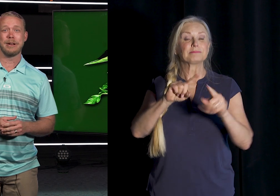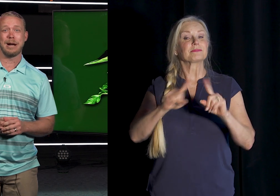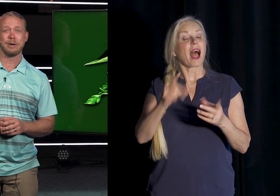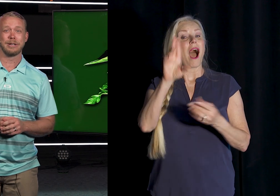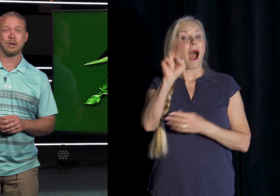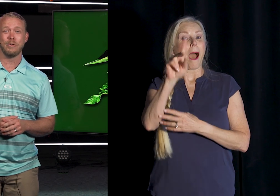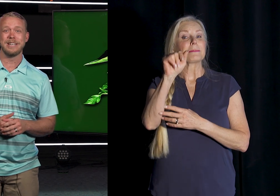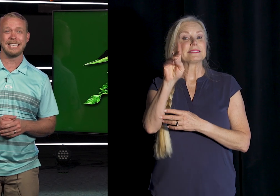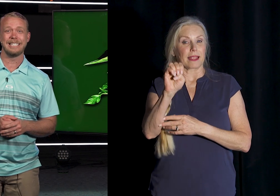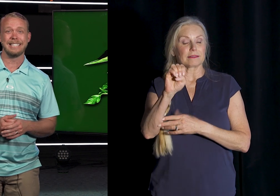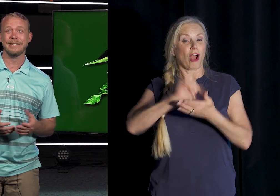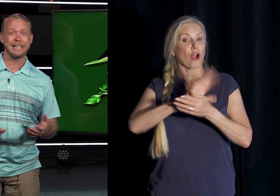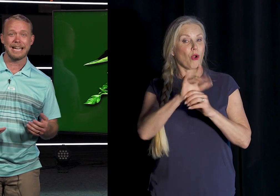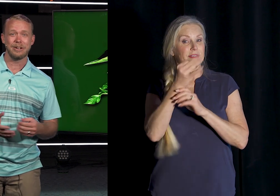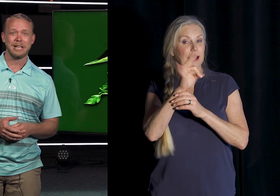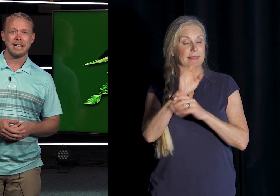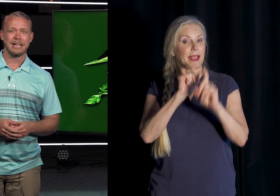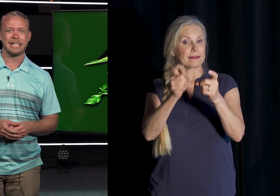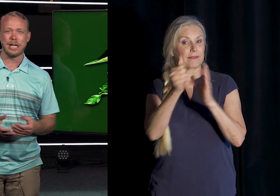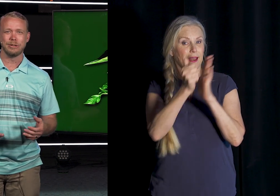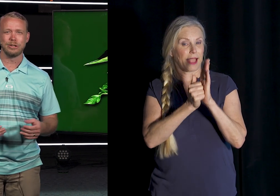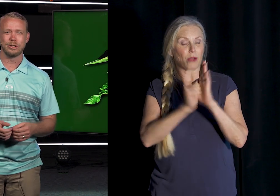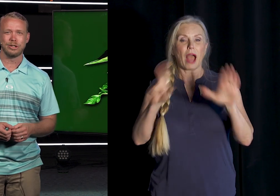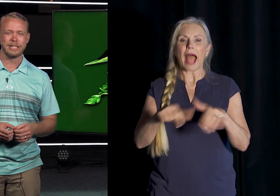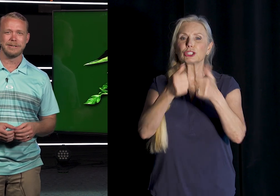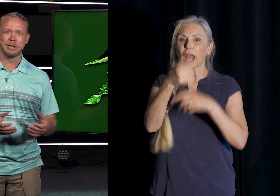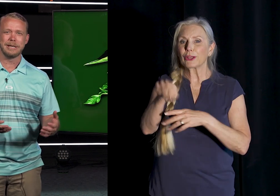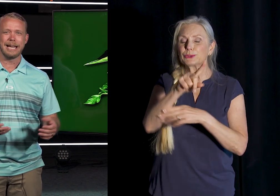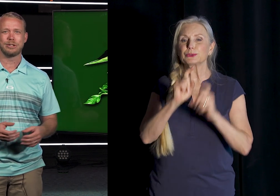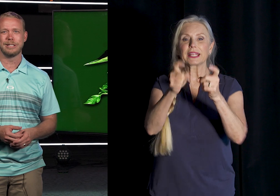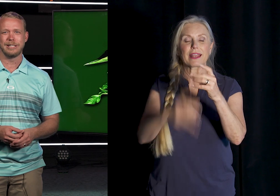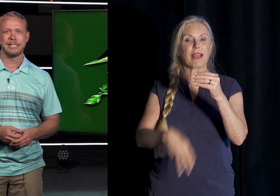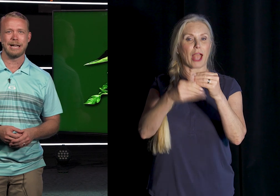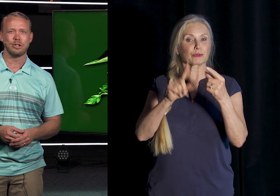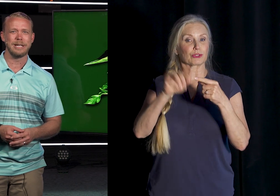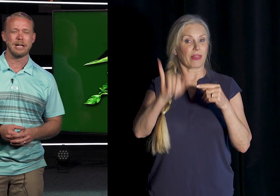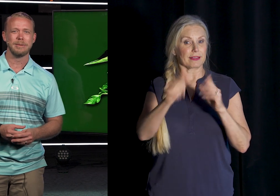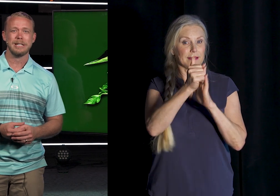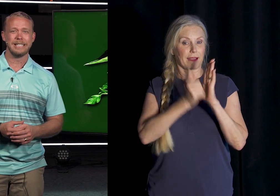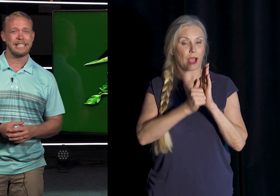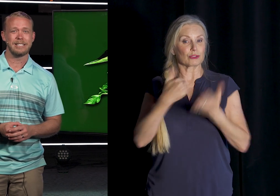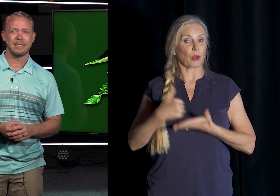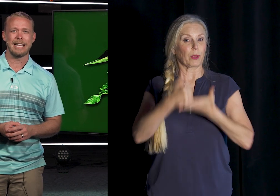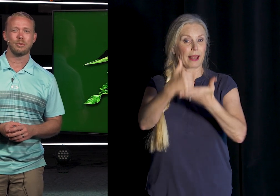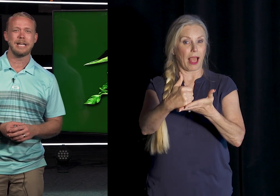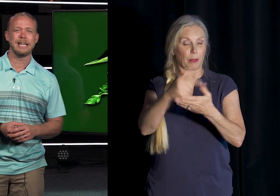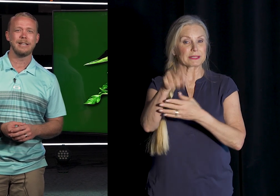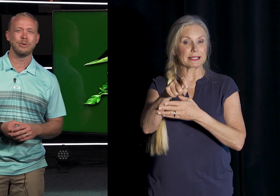our COVID-19 giving account. I challenge the church to give a little bit extra to this account so we can help needs. Last weekend, you